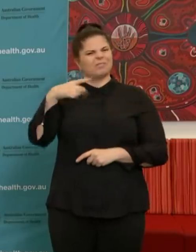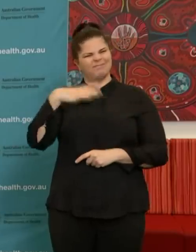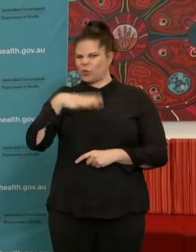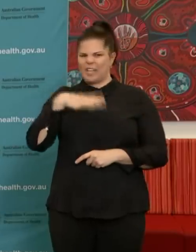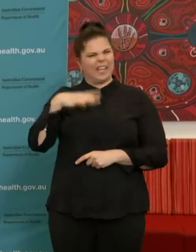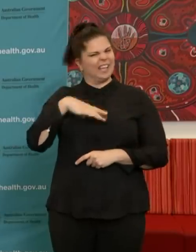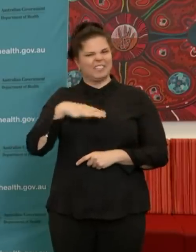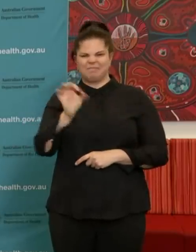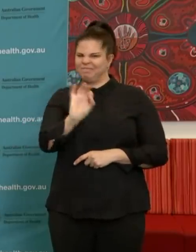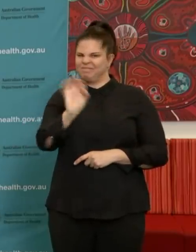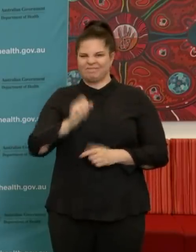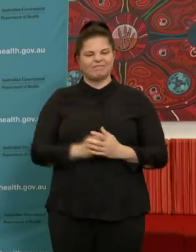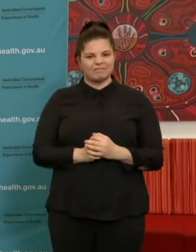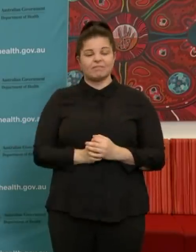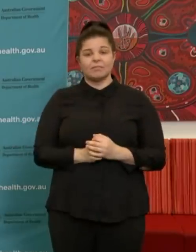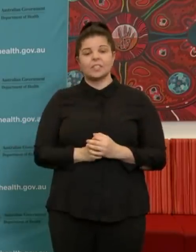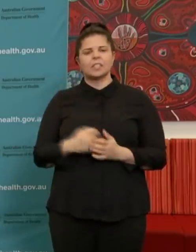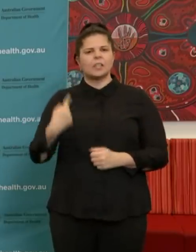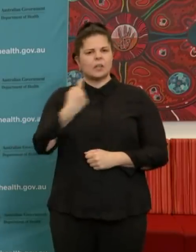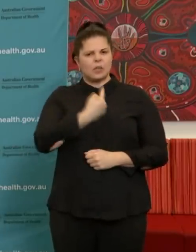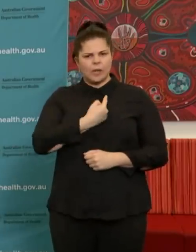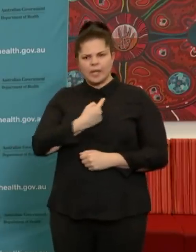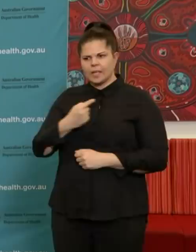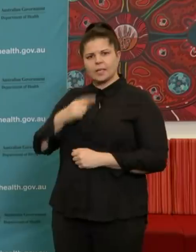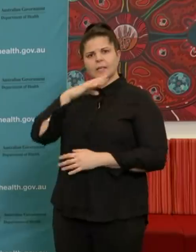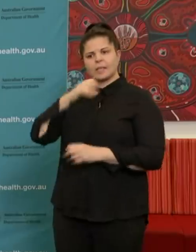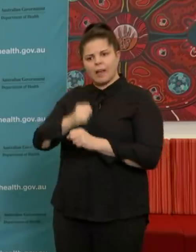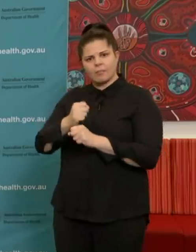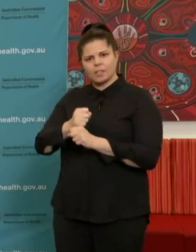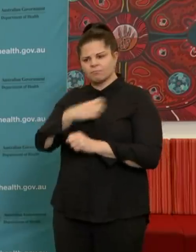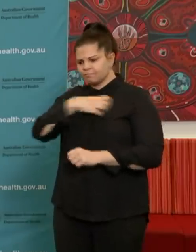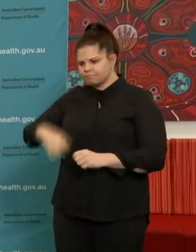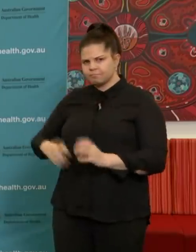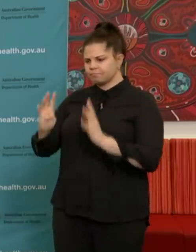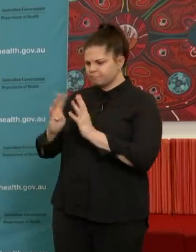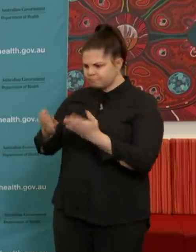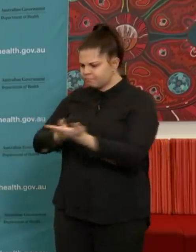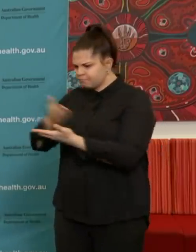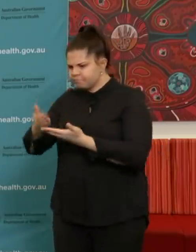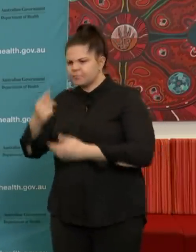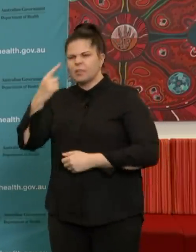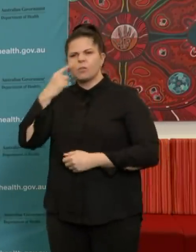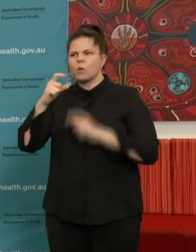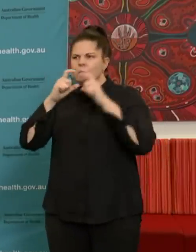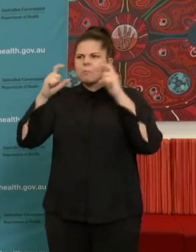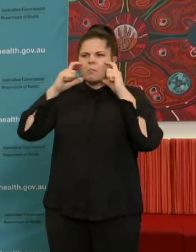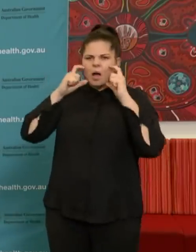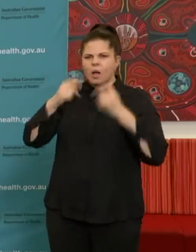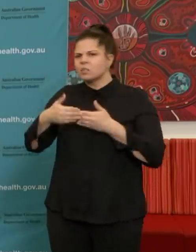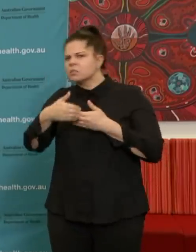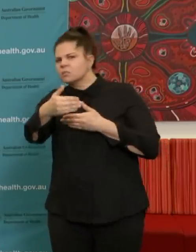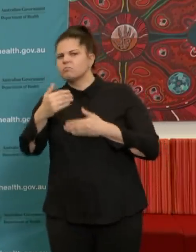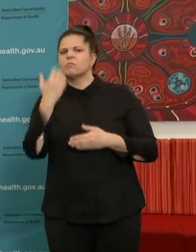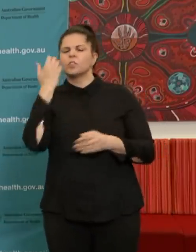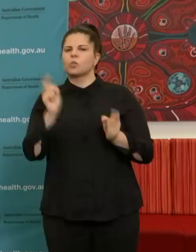we can continue to look at ways and indeed, we are actively looking at ways of thinking about masks use into the